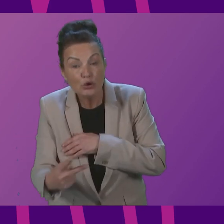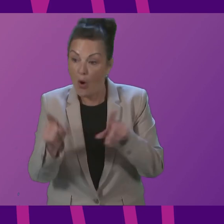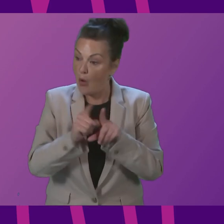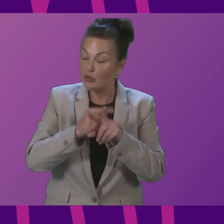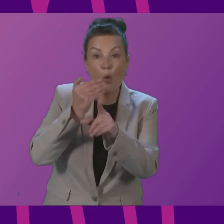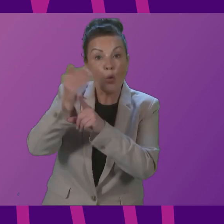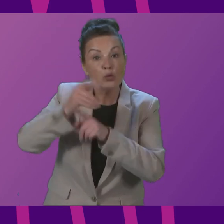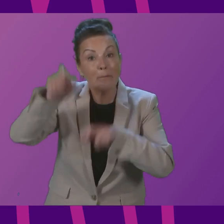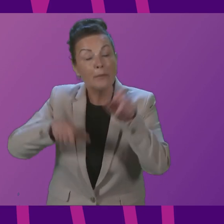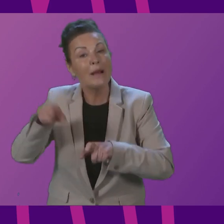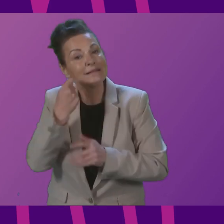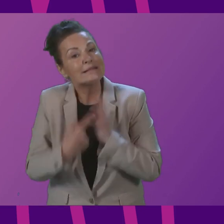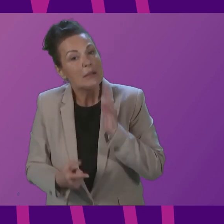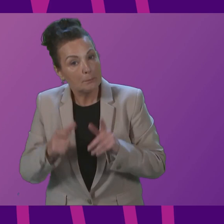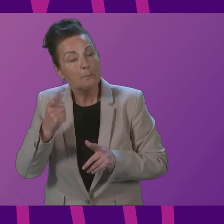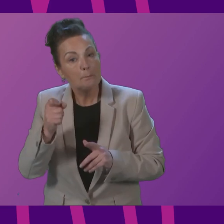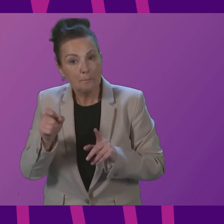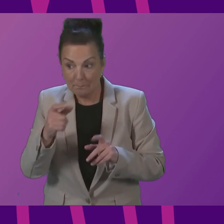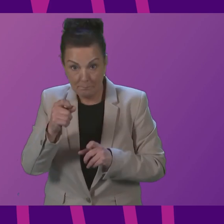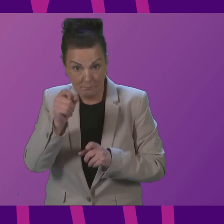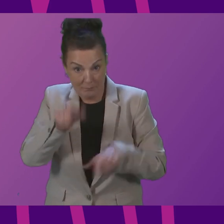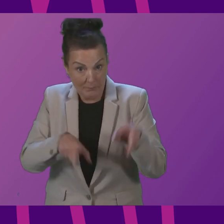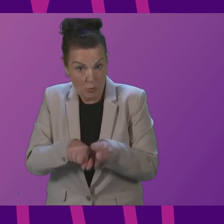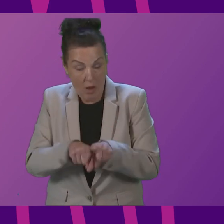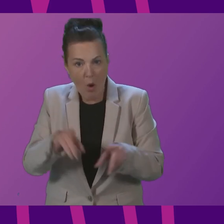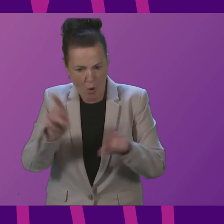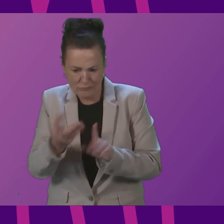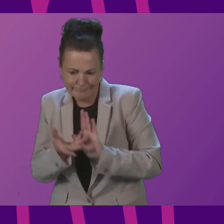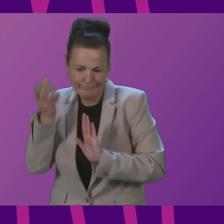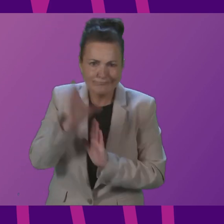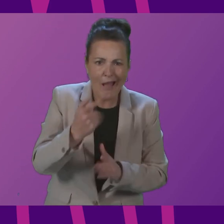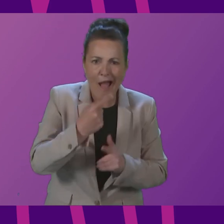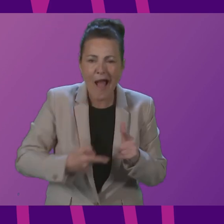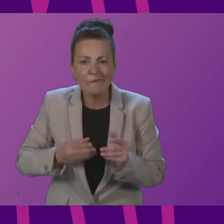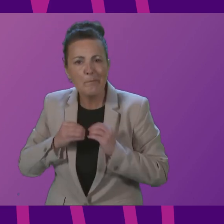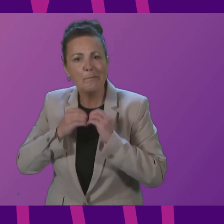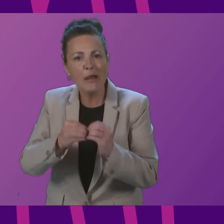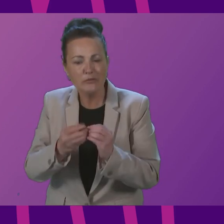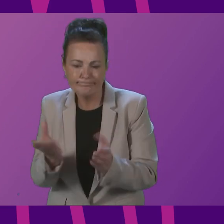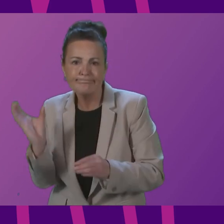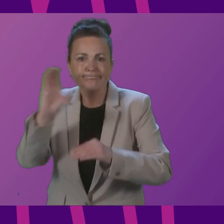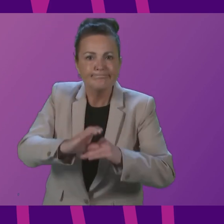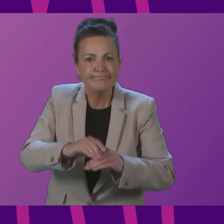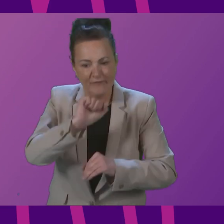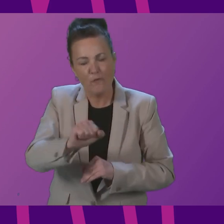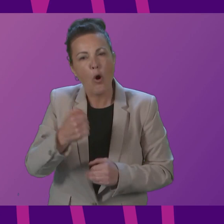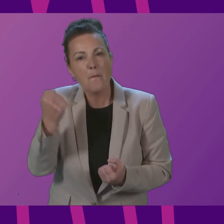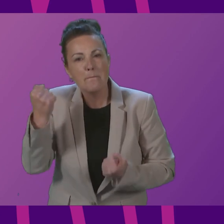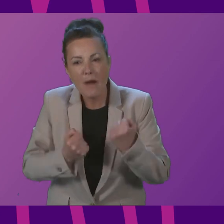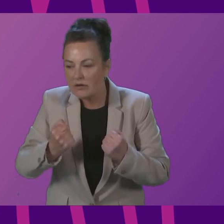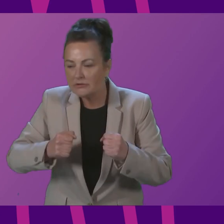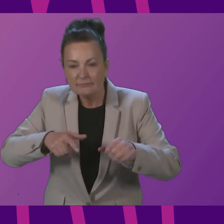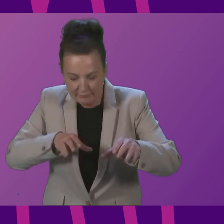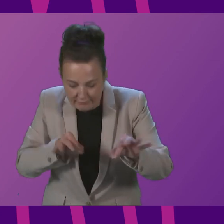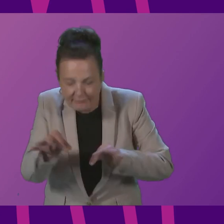and investing over half billion pounds in bus priority infrastructure I urge all members to